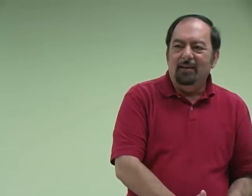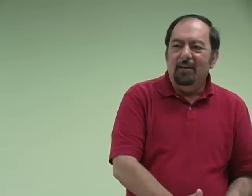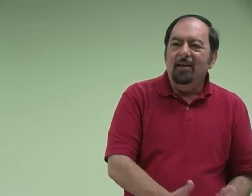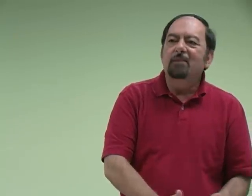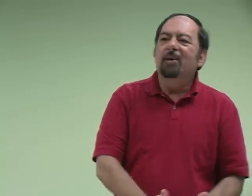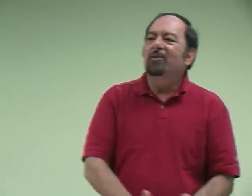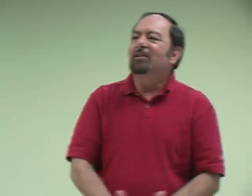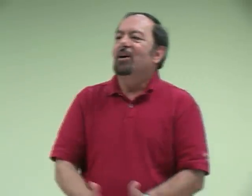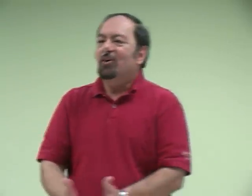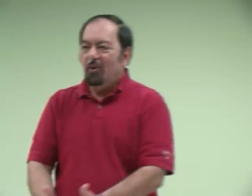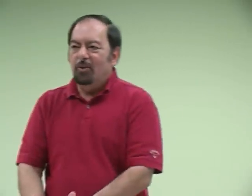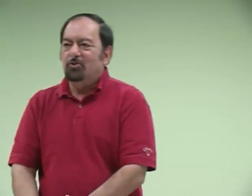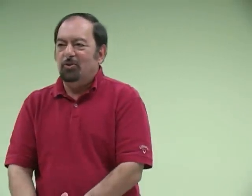He married culture.